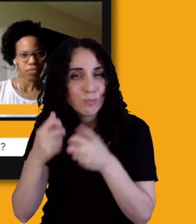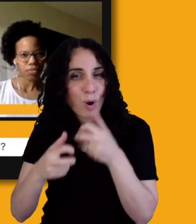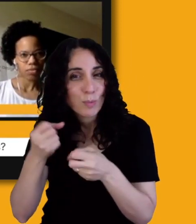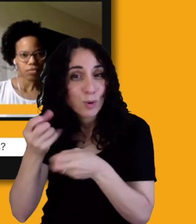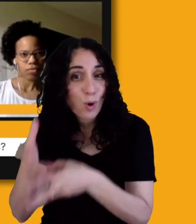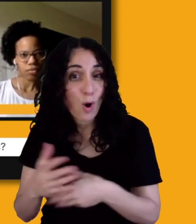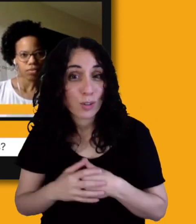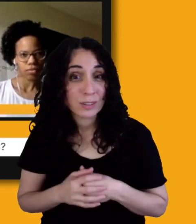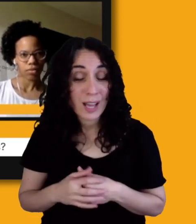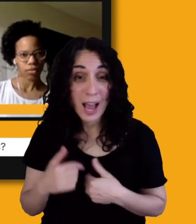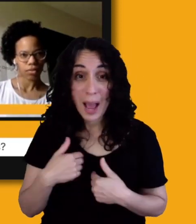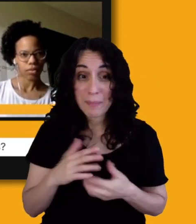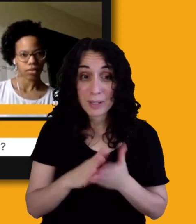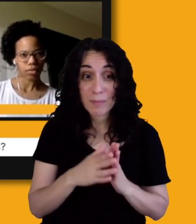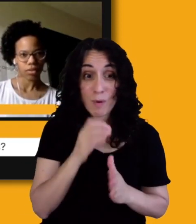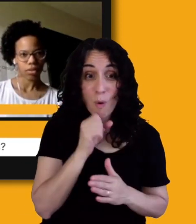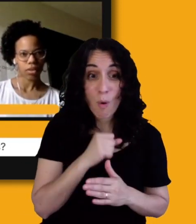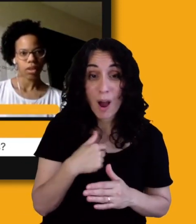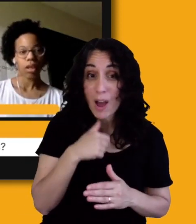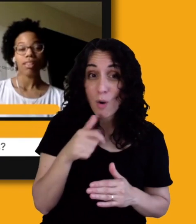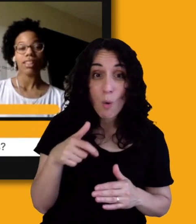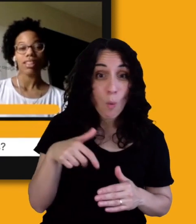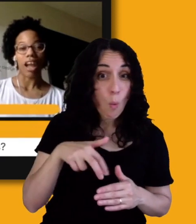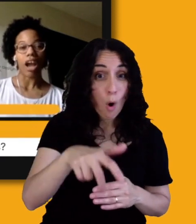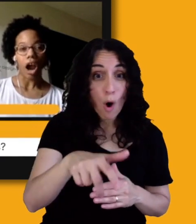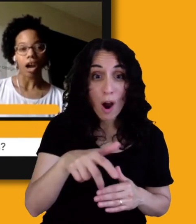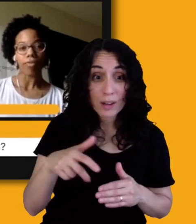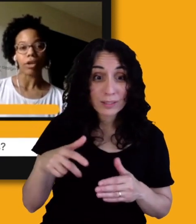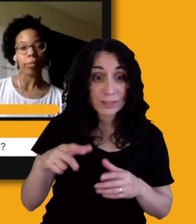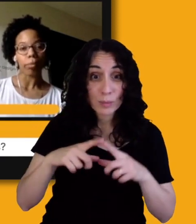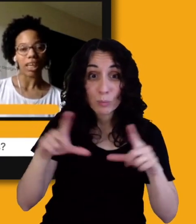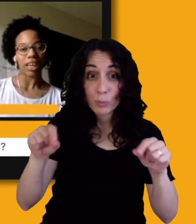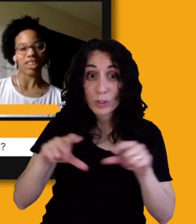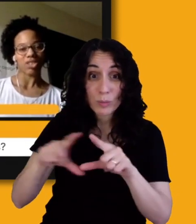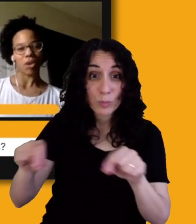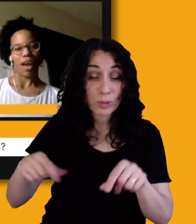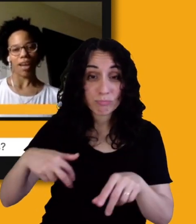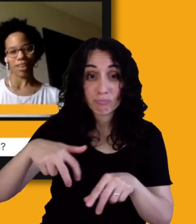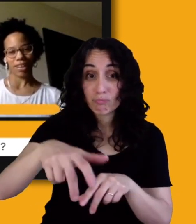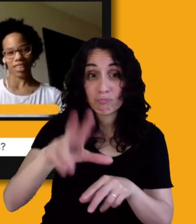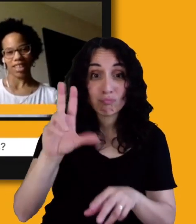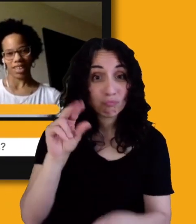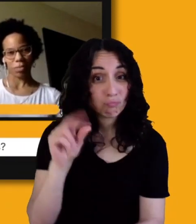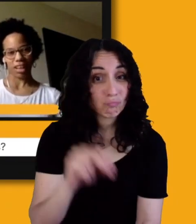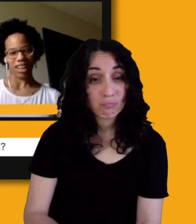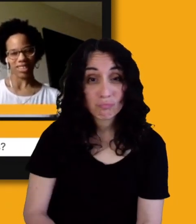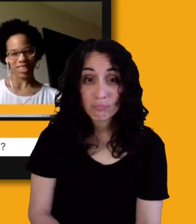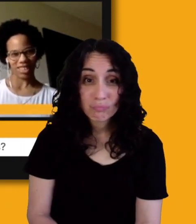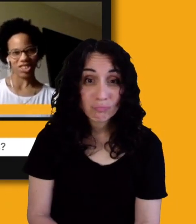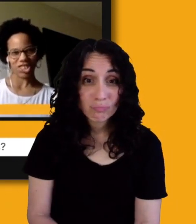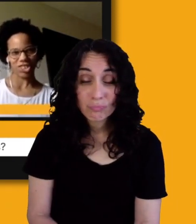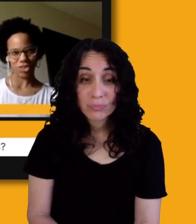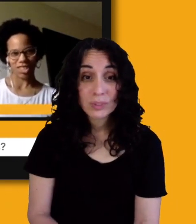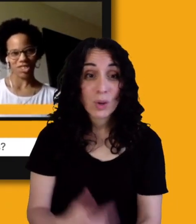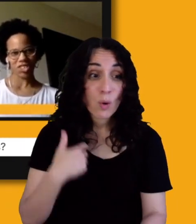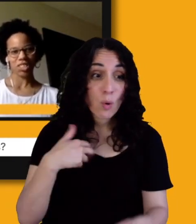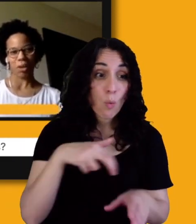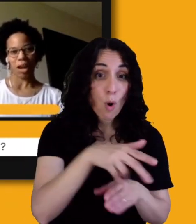sidewalks because they're terrifying. We walk in the middle of the street. are for me. So it's behind the scenes and she knows we're probably